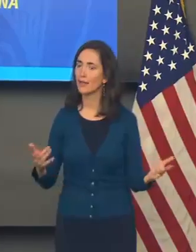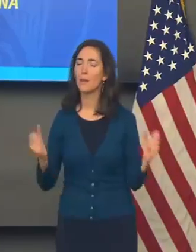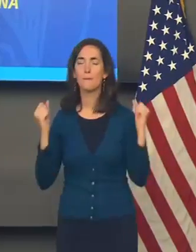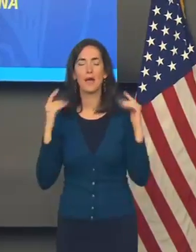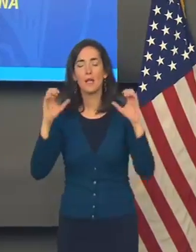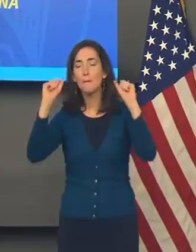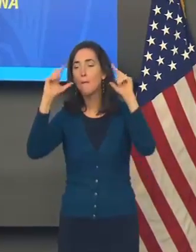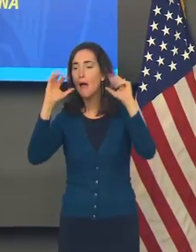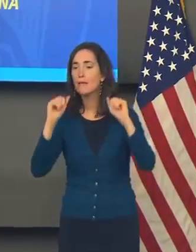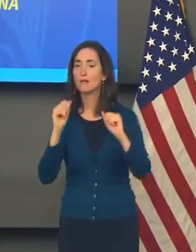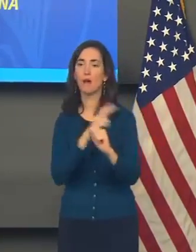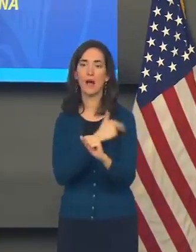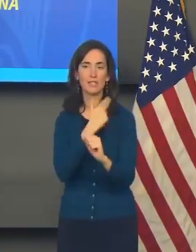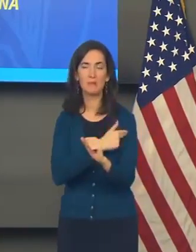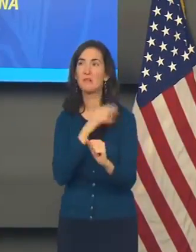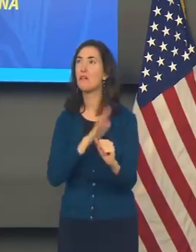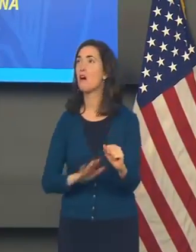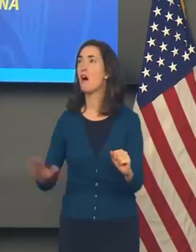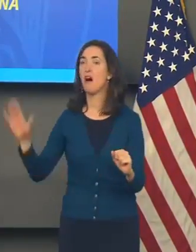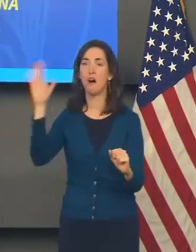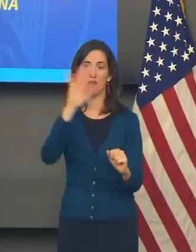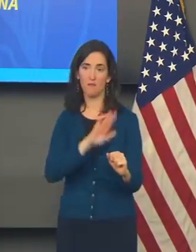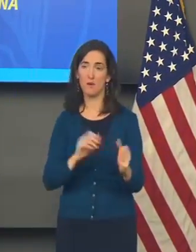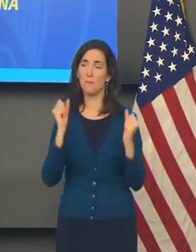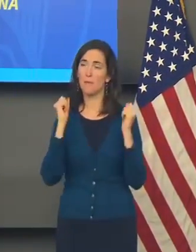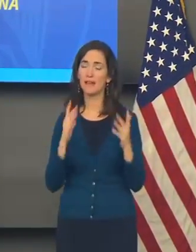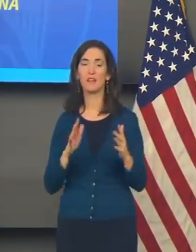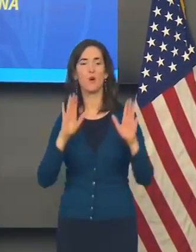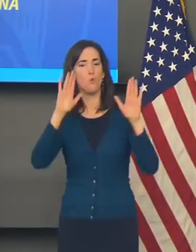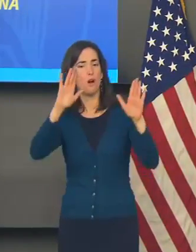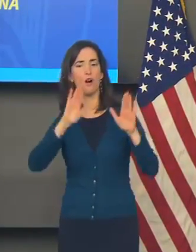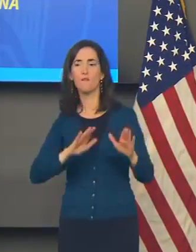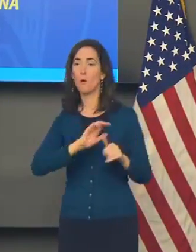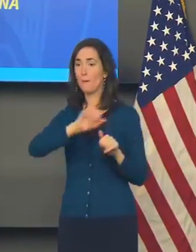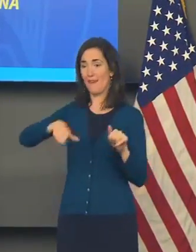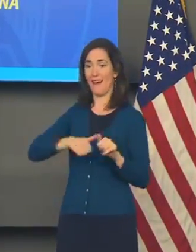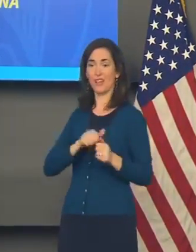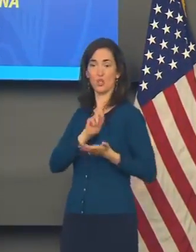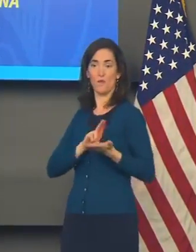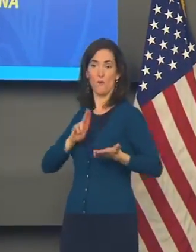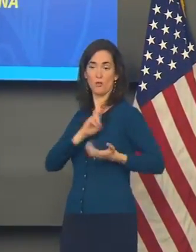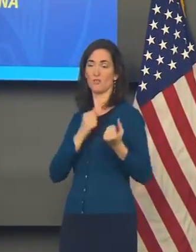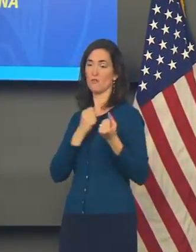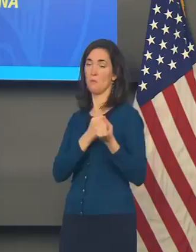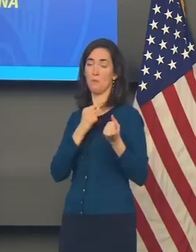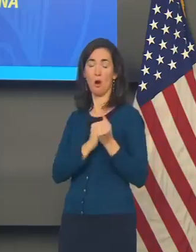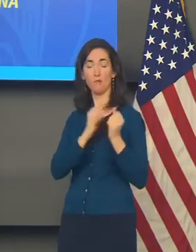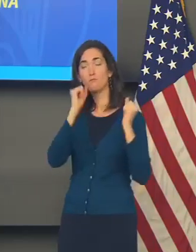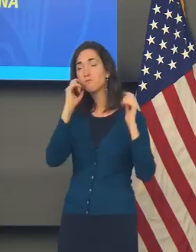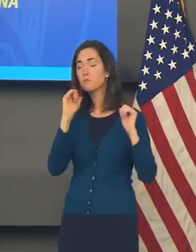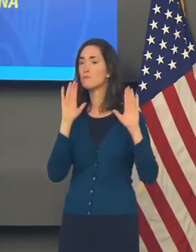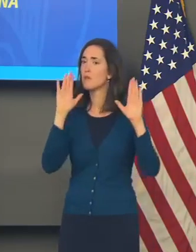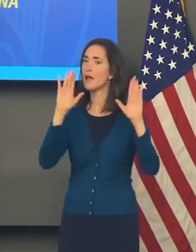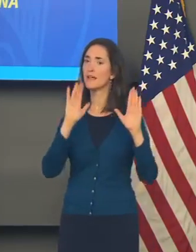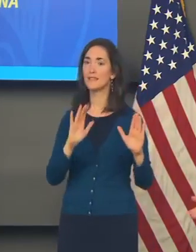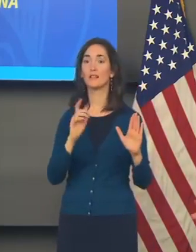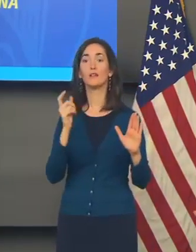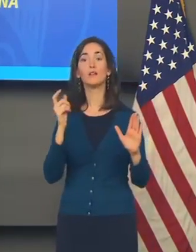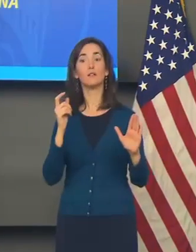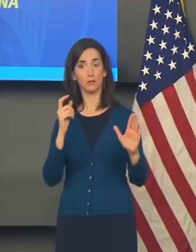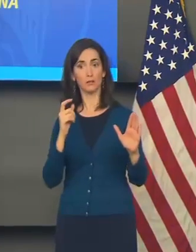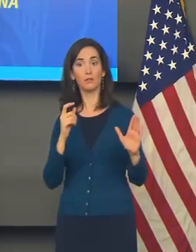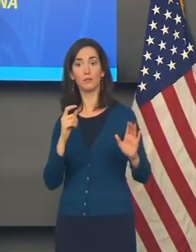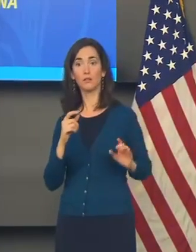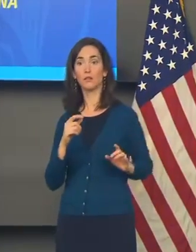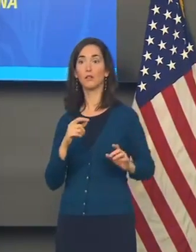institutions in this state, backed by excellent academia, state of the art, that are full. And the patients that